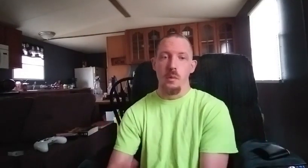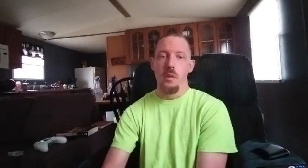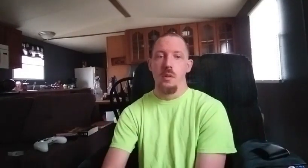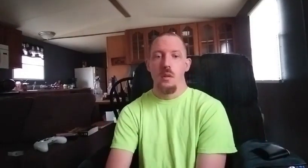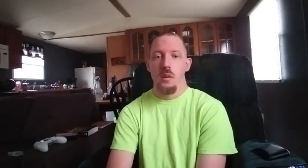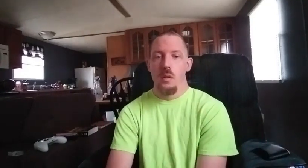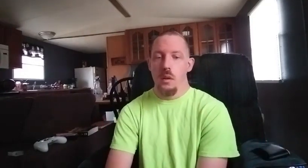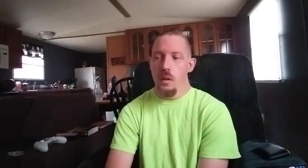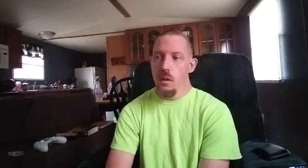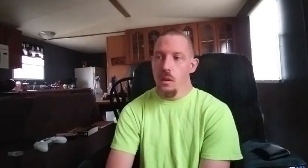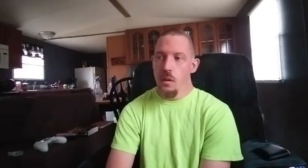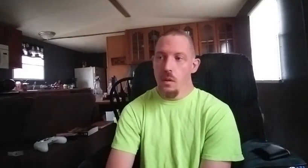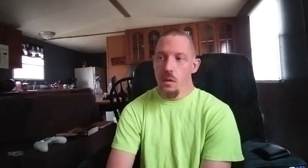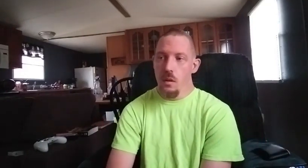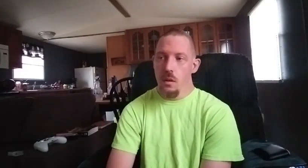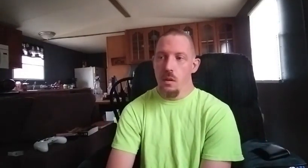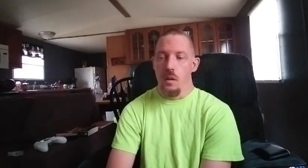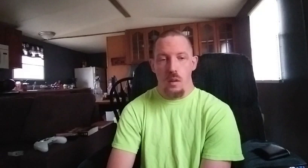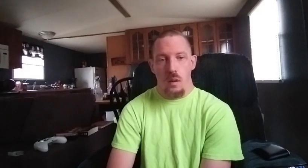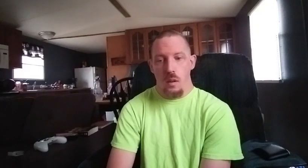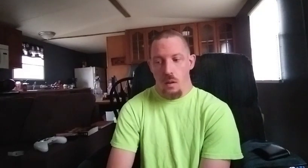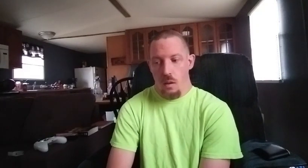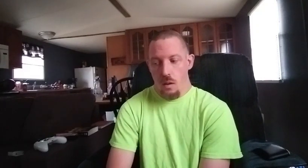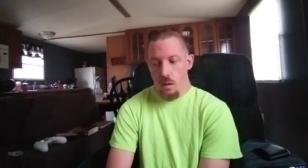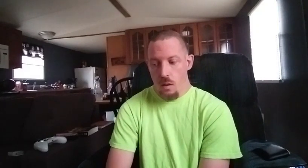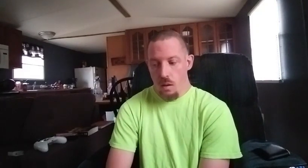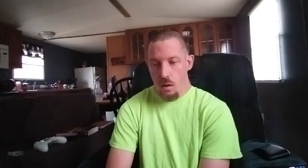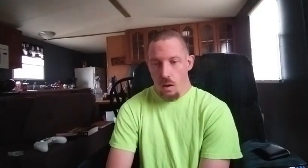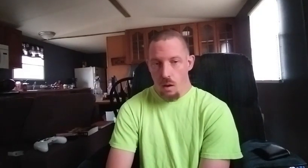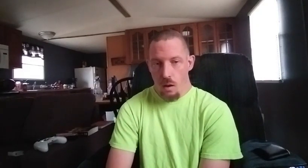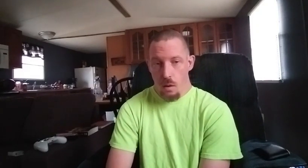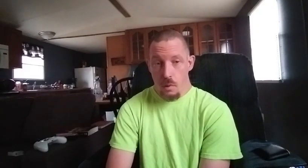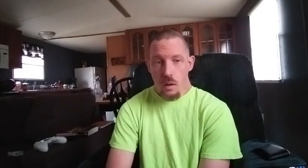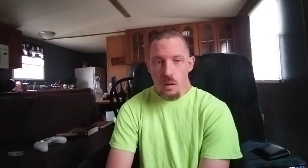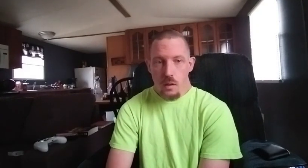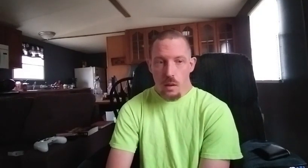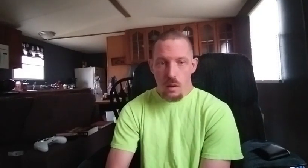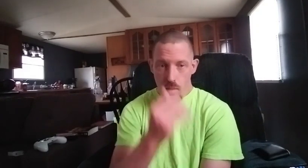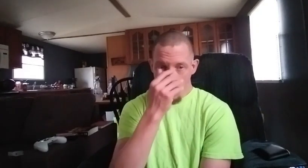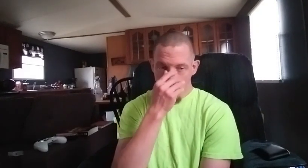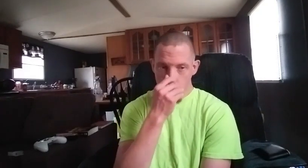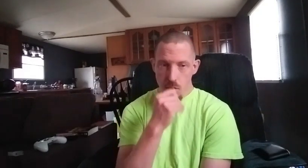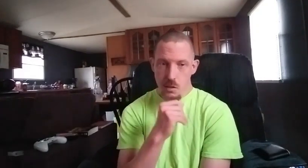it and uh but other than that i mean